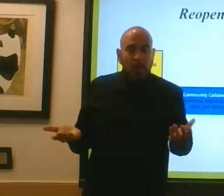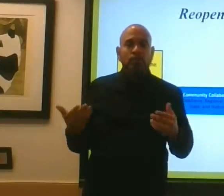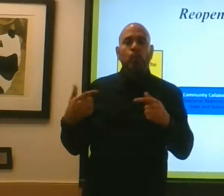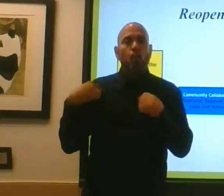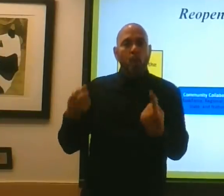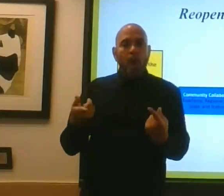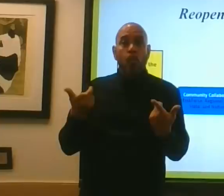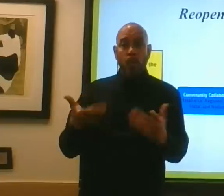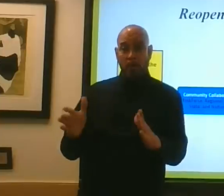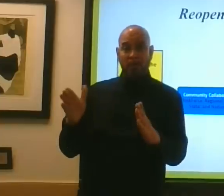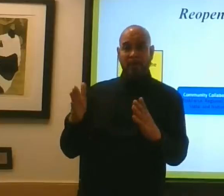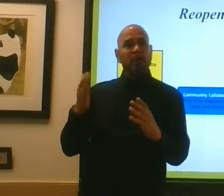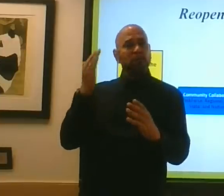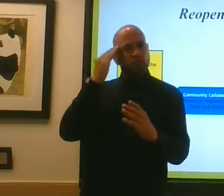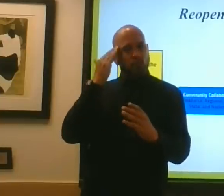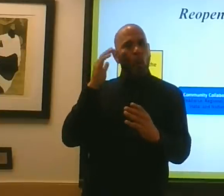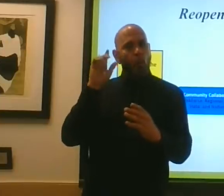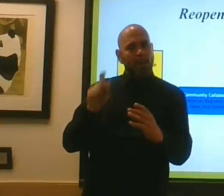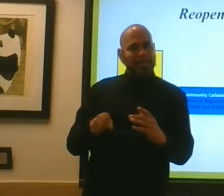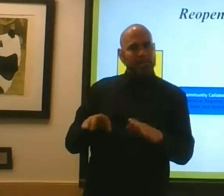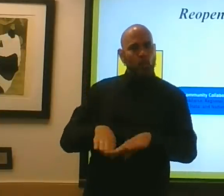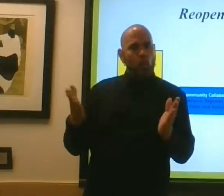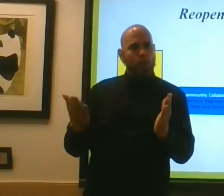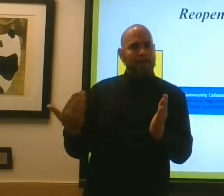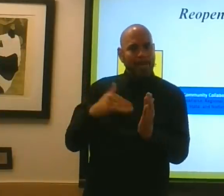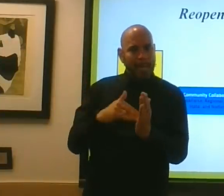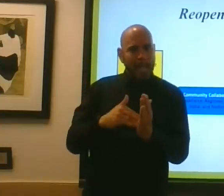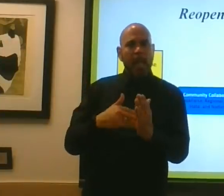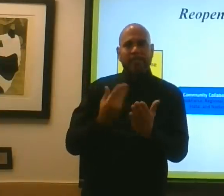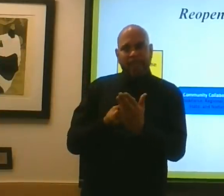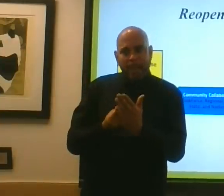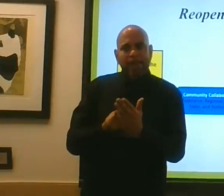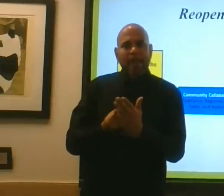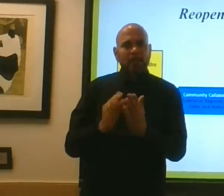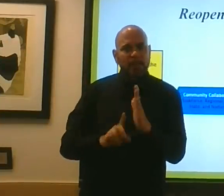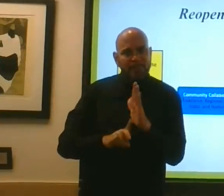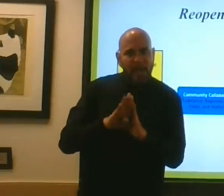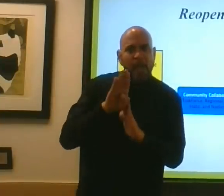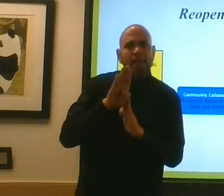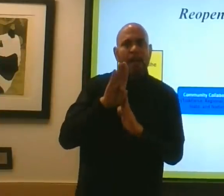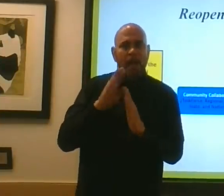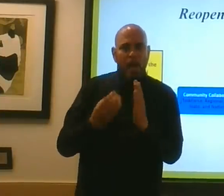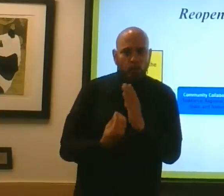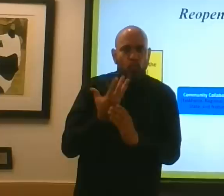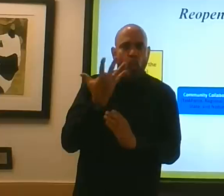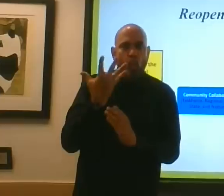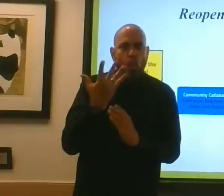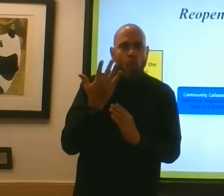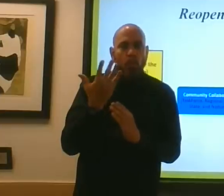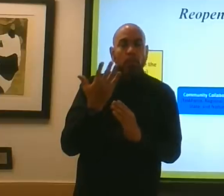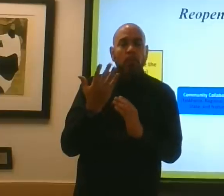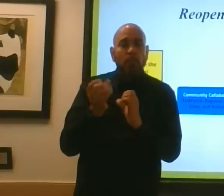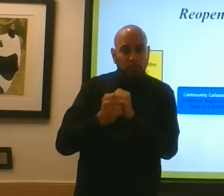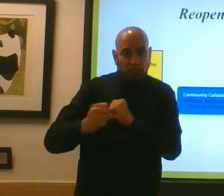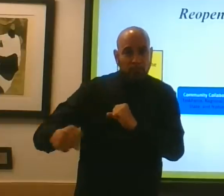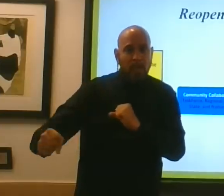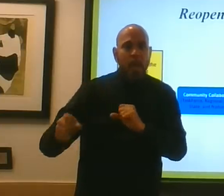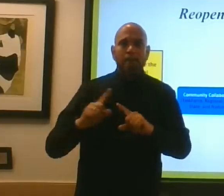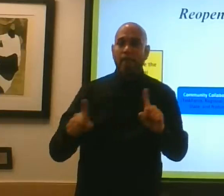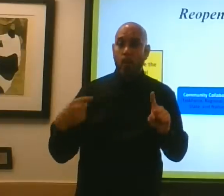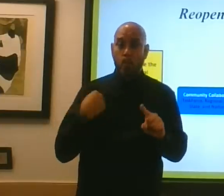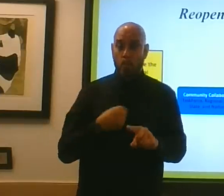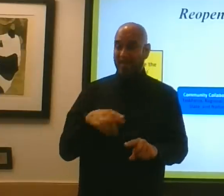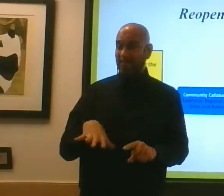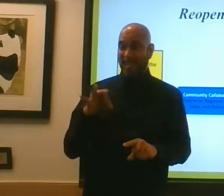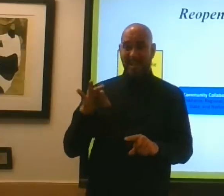the need to reopen, we understand the need for economic development and economic growth, etc. But we also find ourselves in a